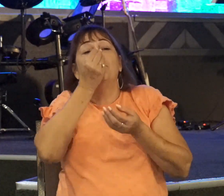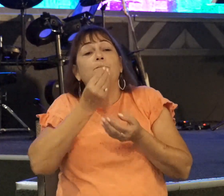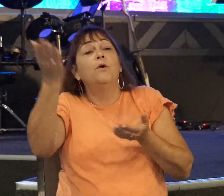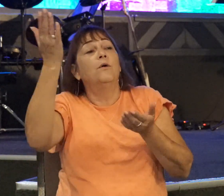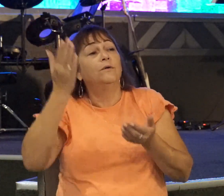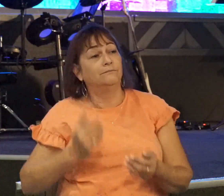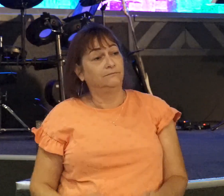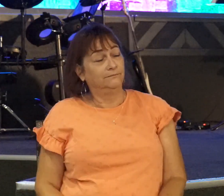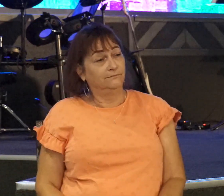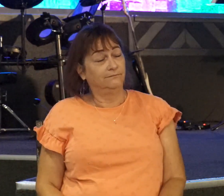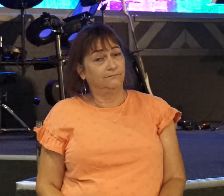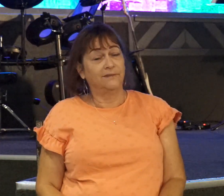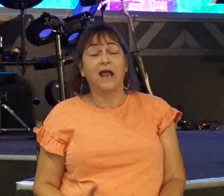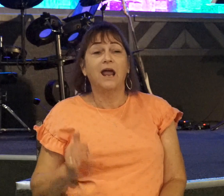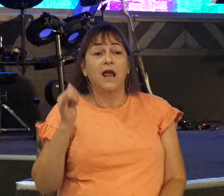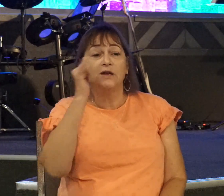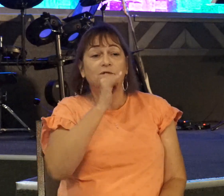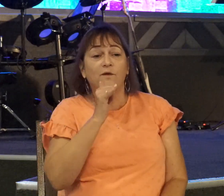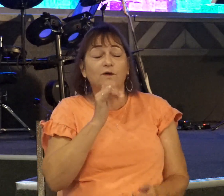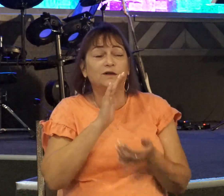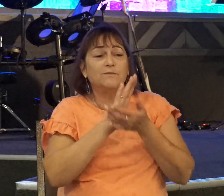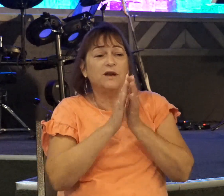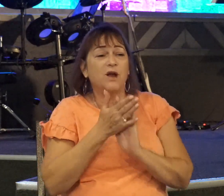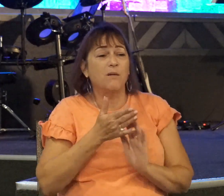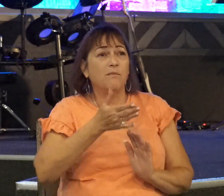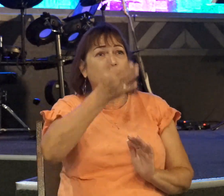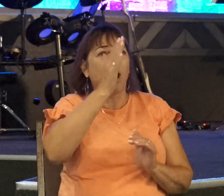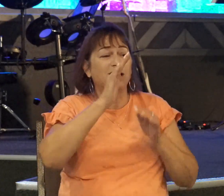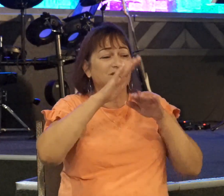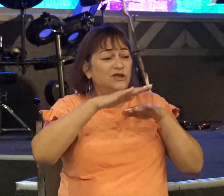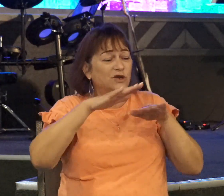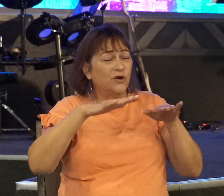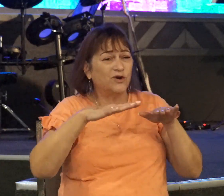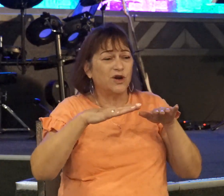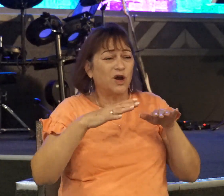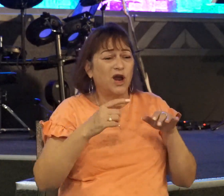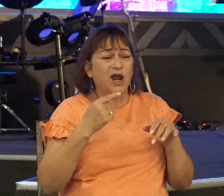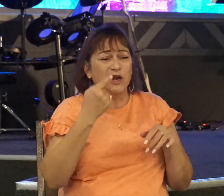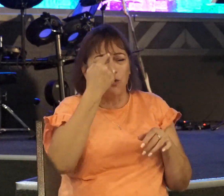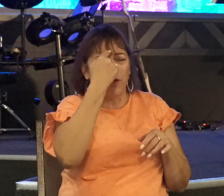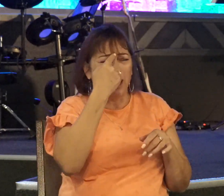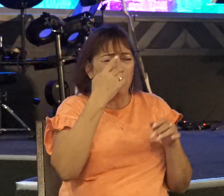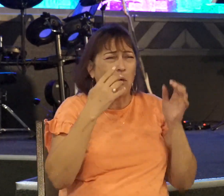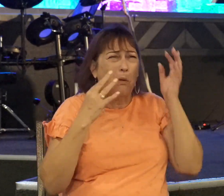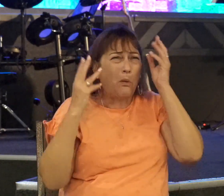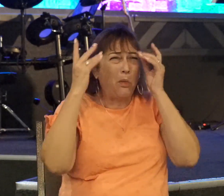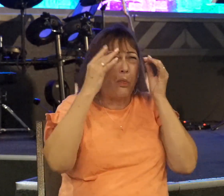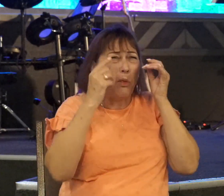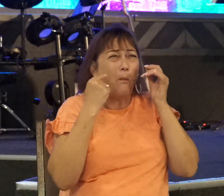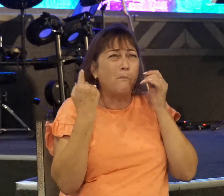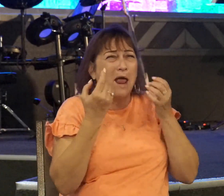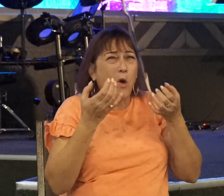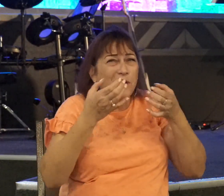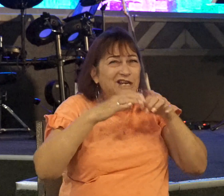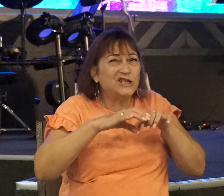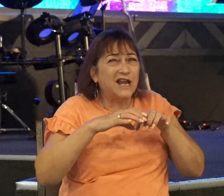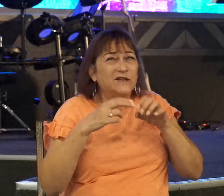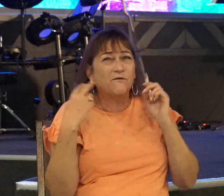How foolish to be one of God's children and think your only chance of victory is to take advantage of a weakened opponent. Again, a